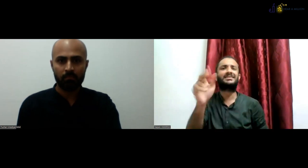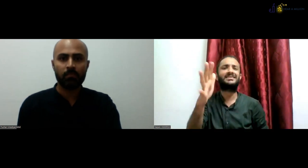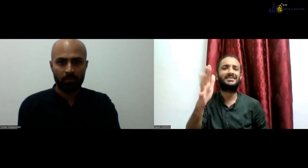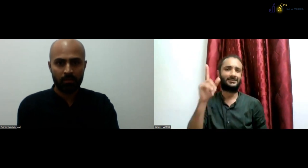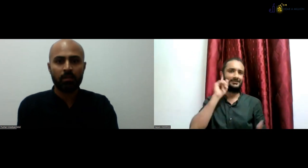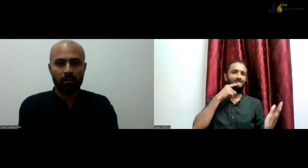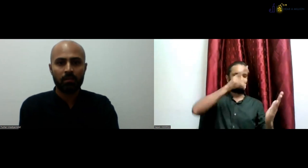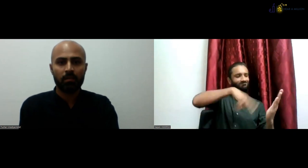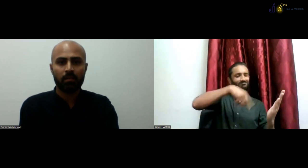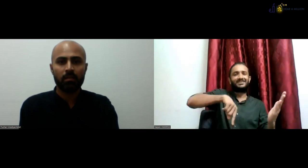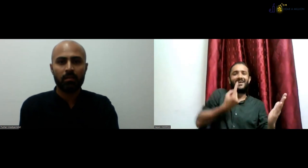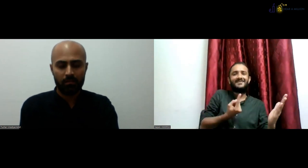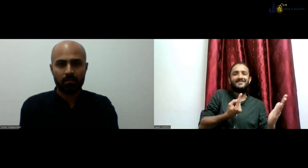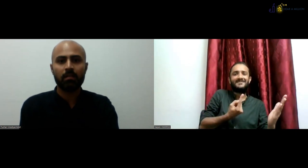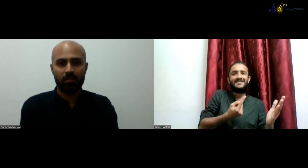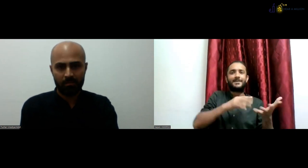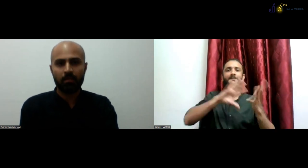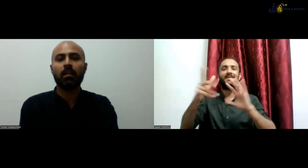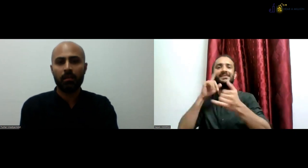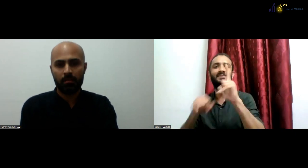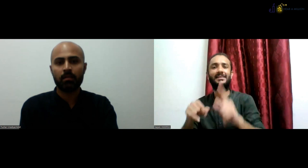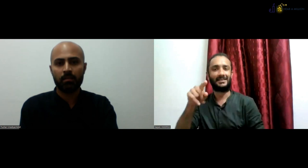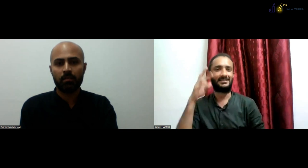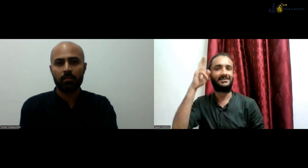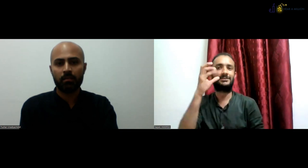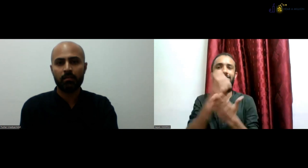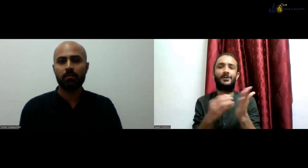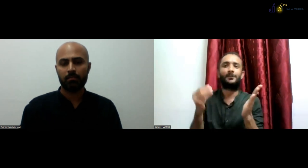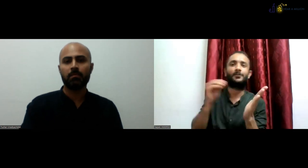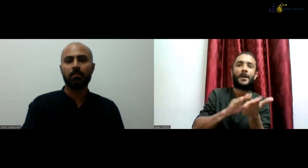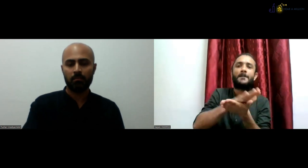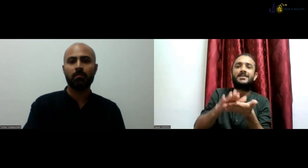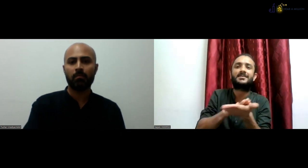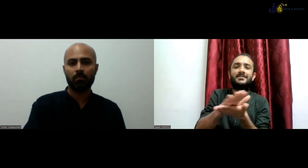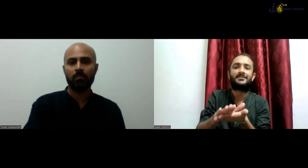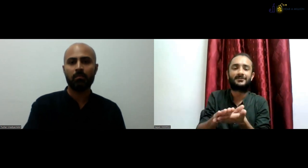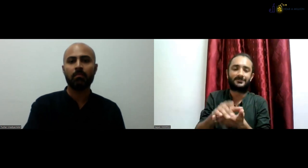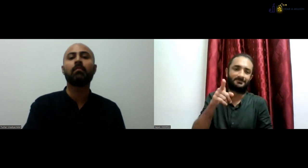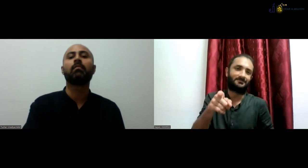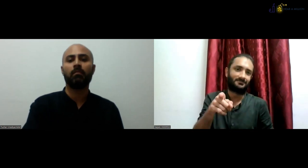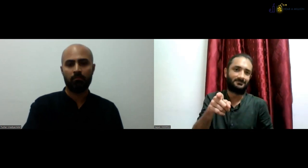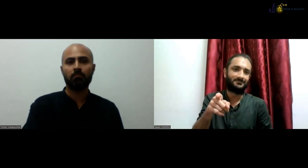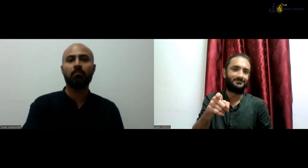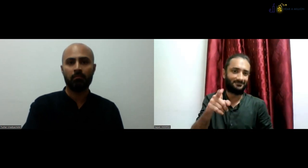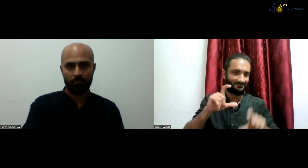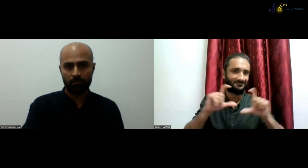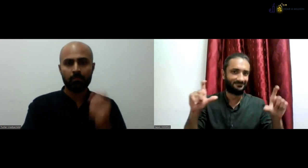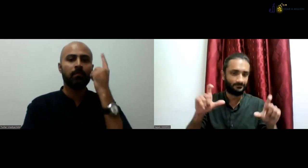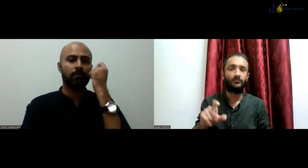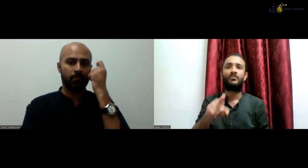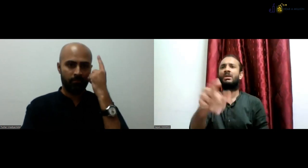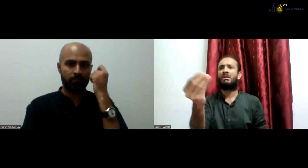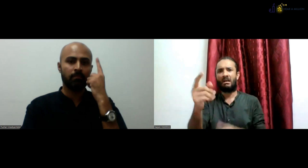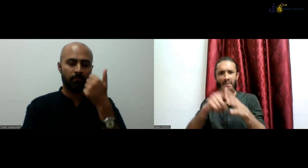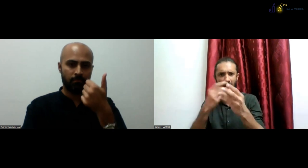So they don't have to depend on interpreters, all the subjects which are in English, will be able to teach. That is the reason we are teaching